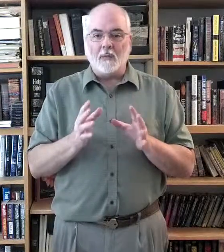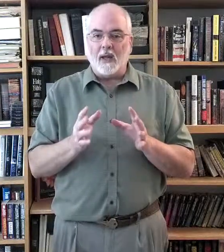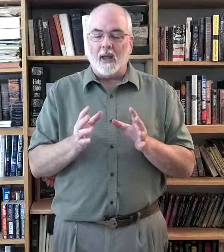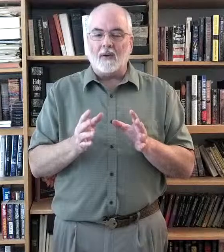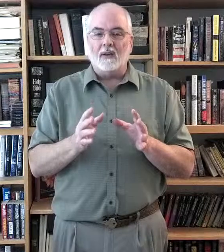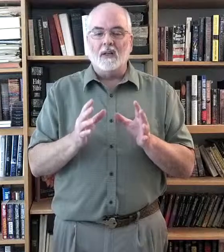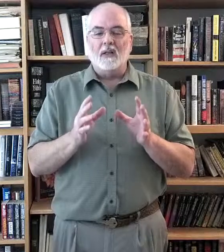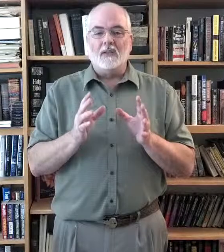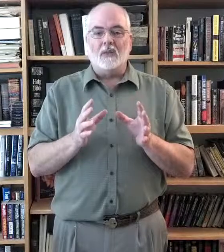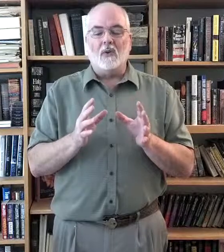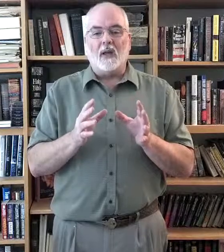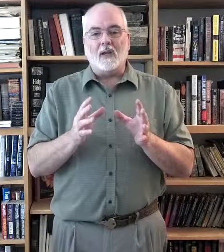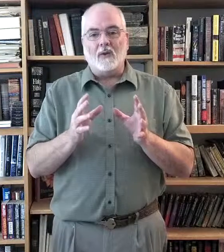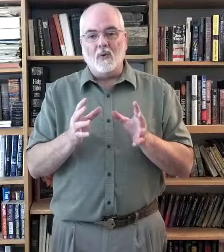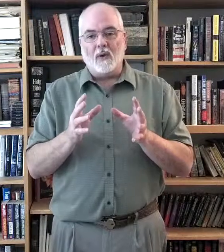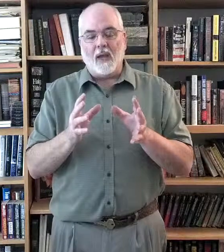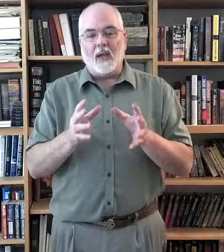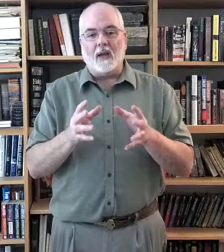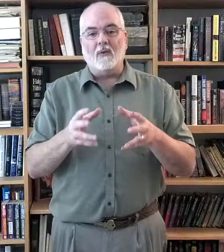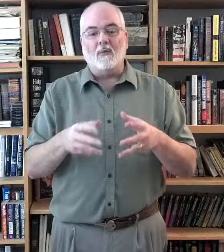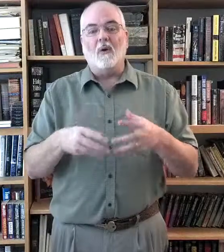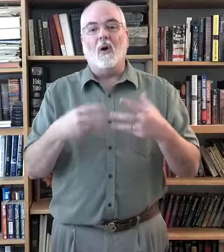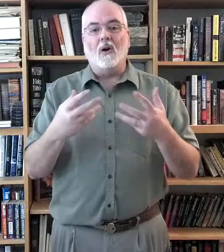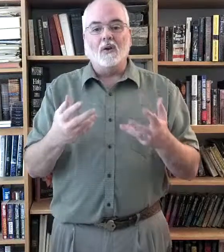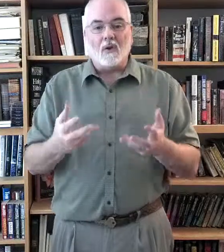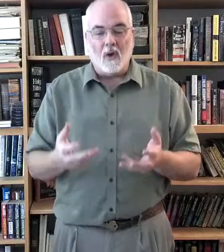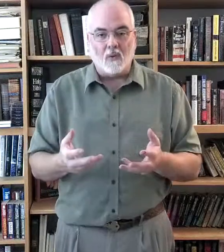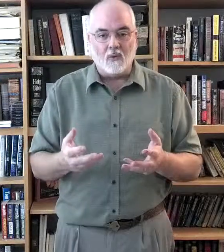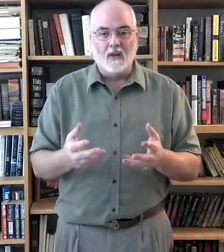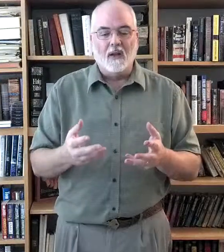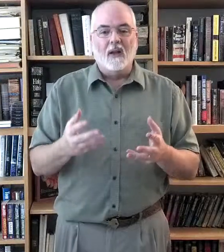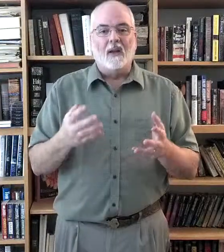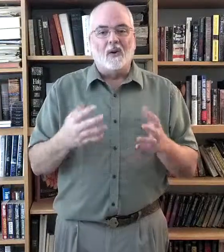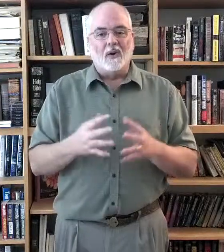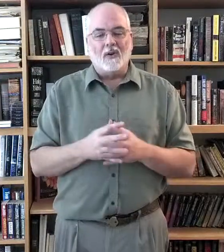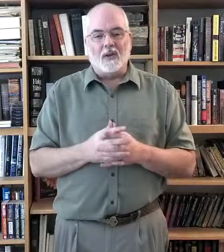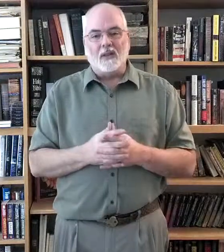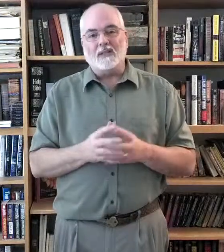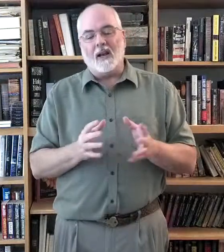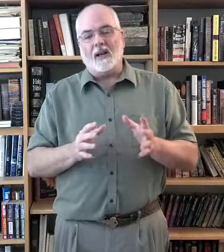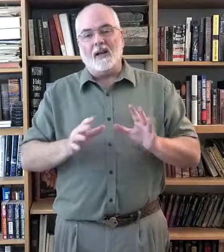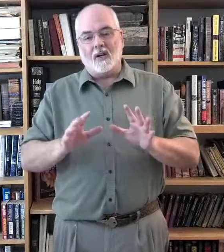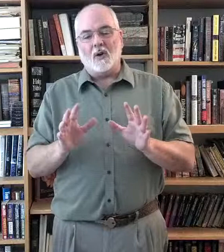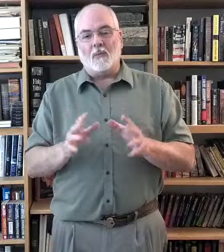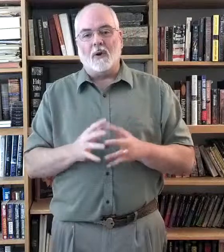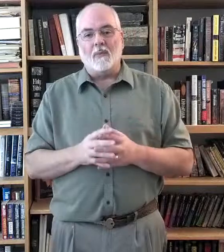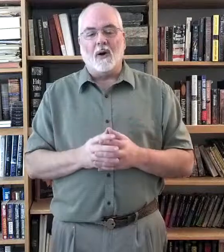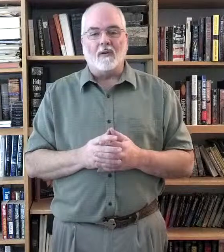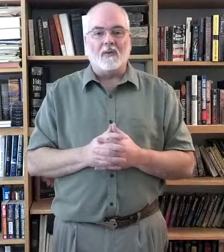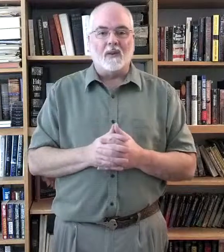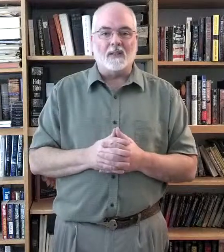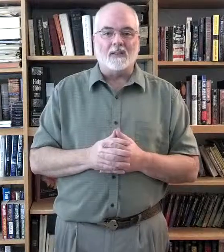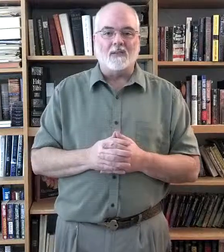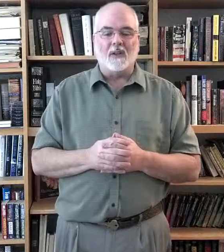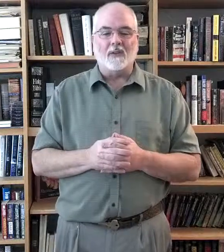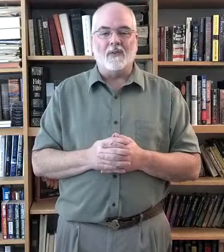together so that you can, on your own, learn the signing and interpreting part for this event.